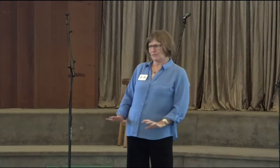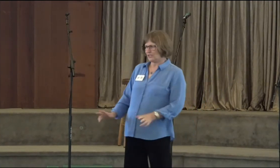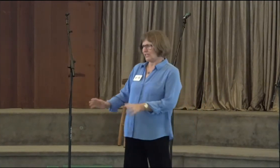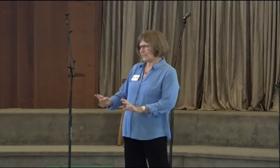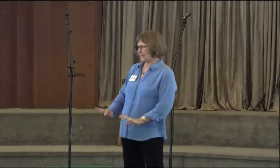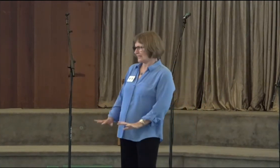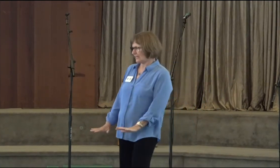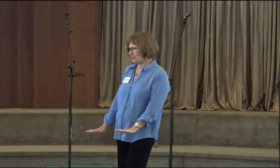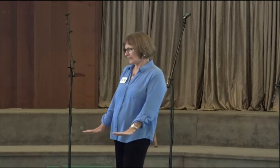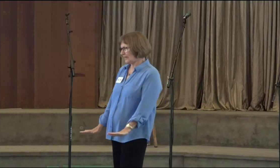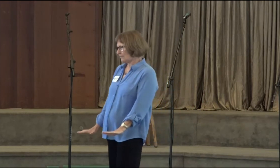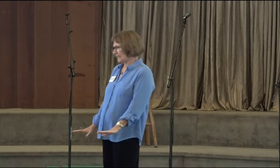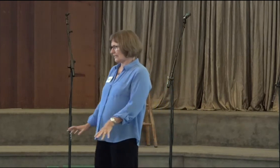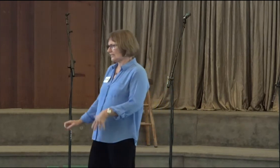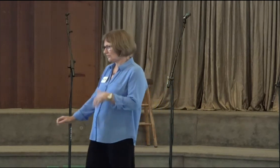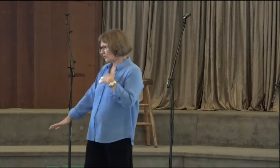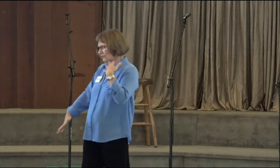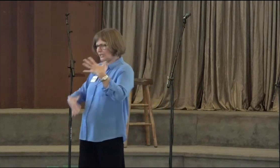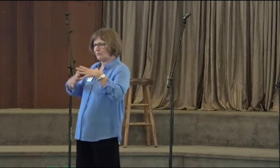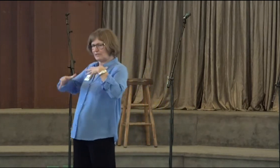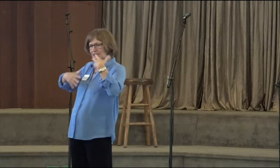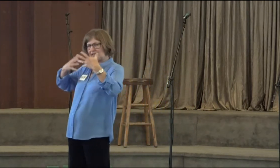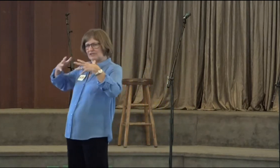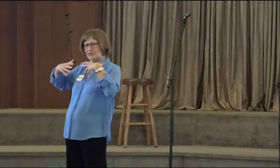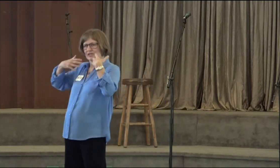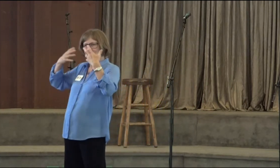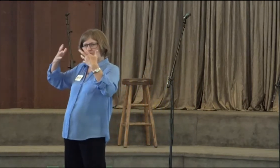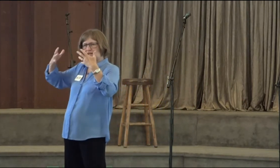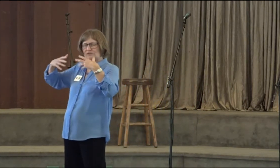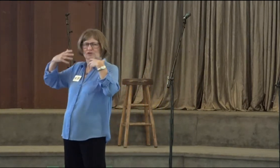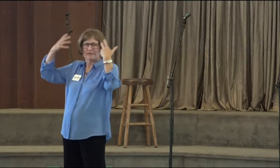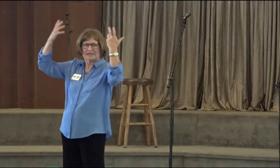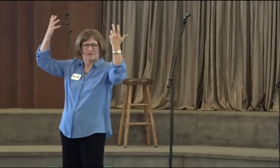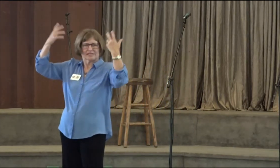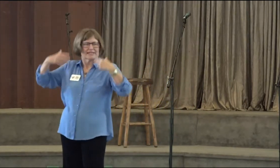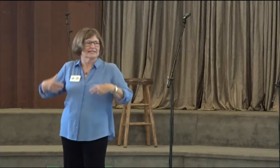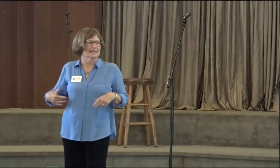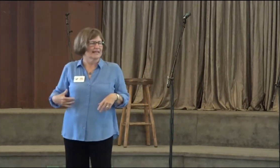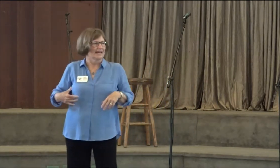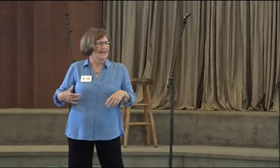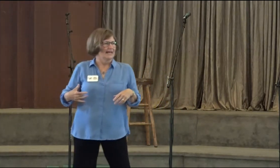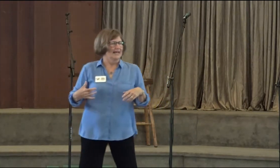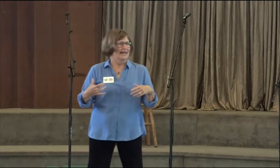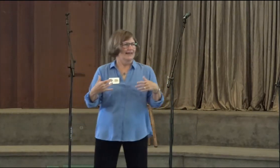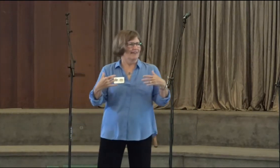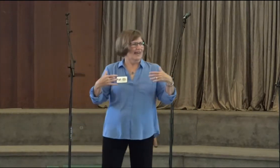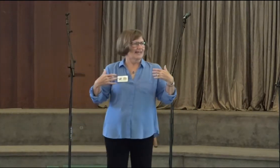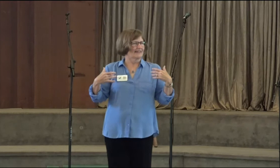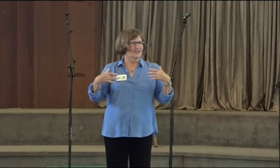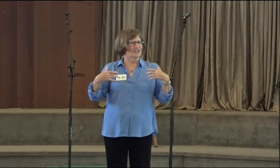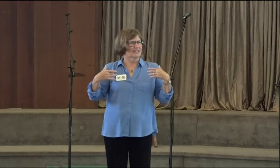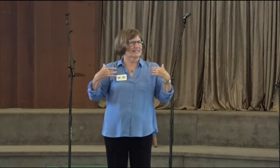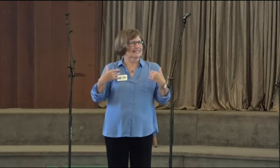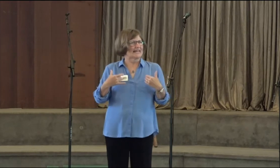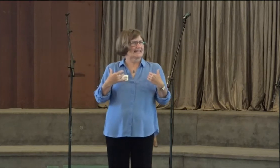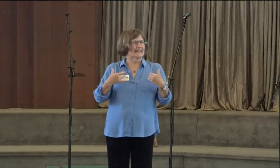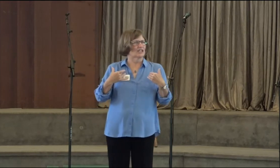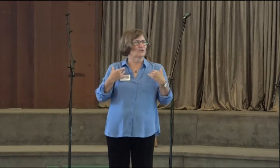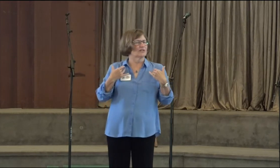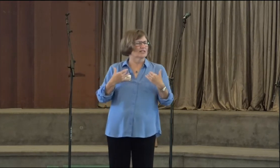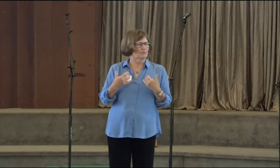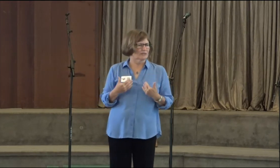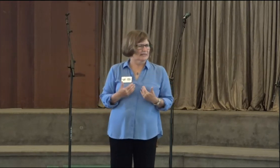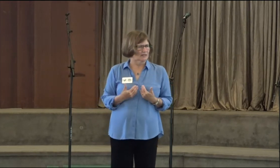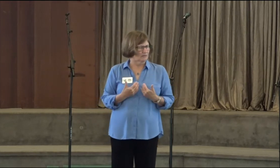said, when Jesus said, touch me not, because he was in transforming, transcending, that there's a state